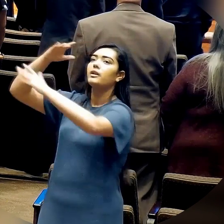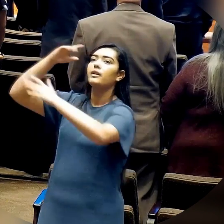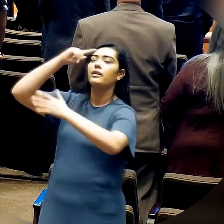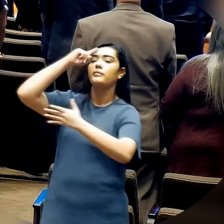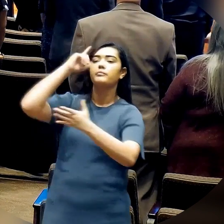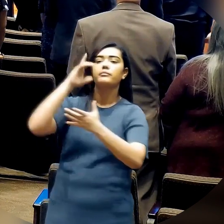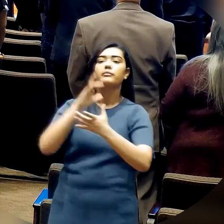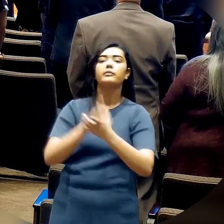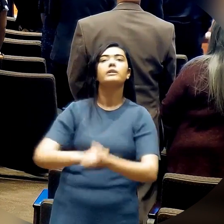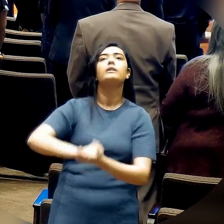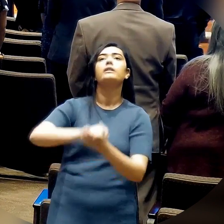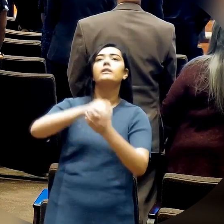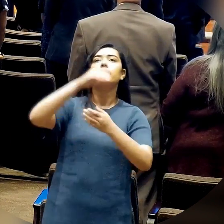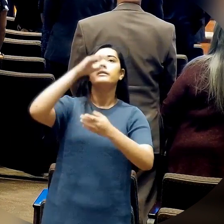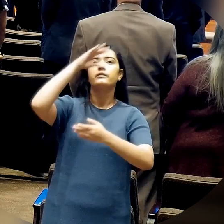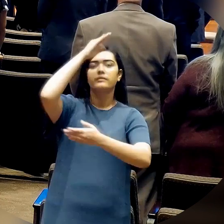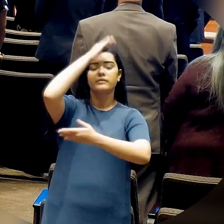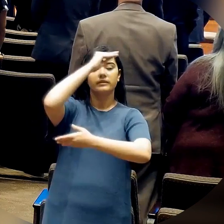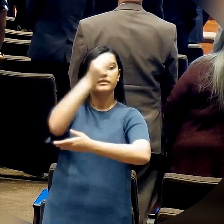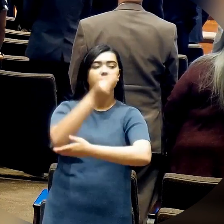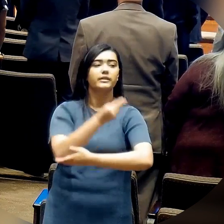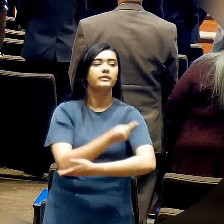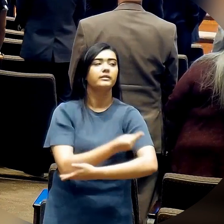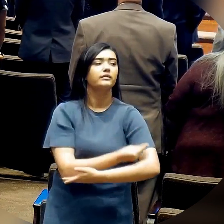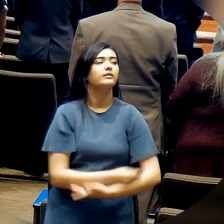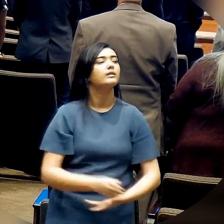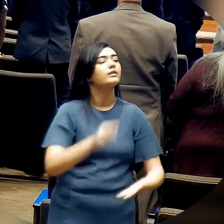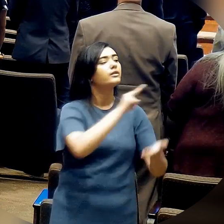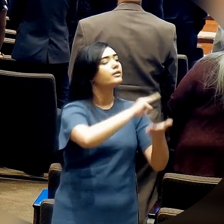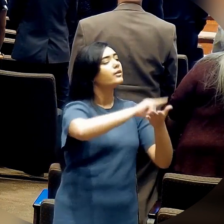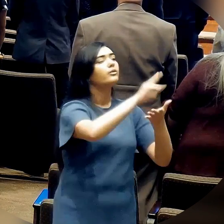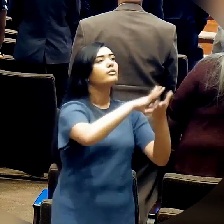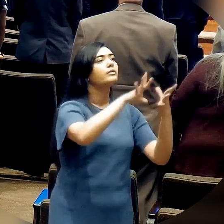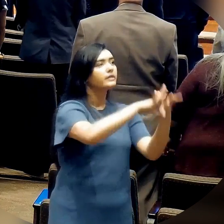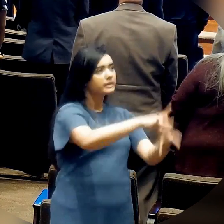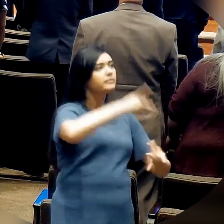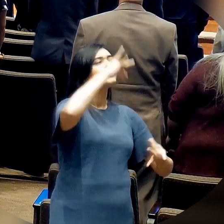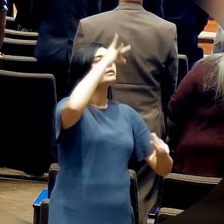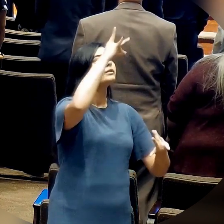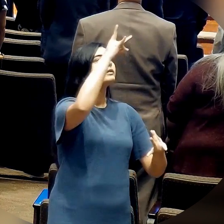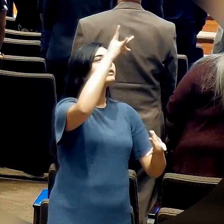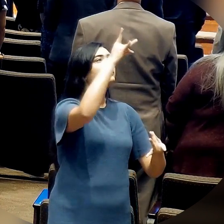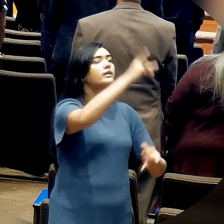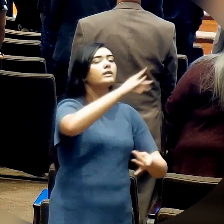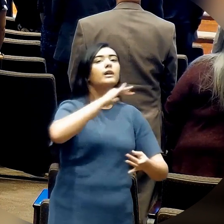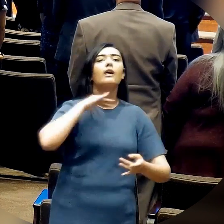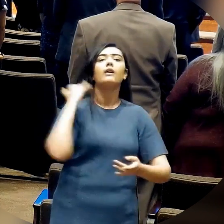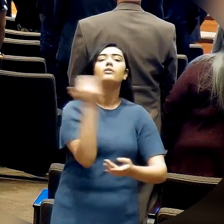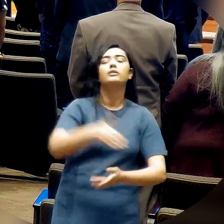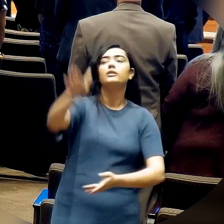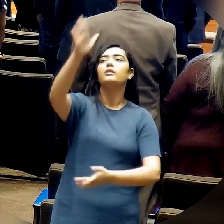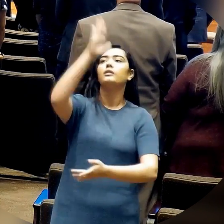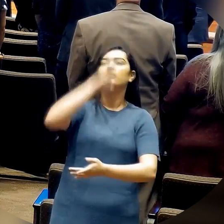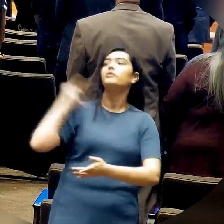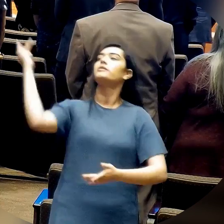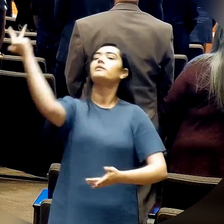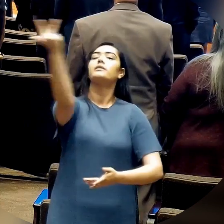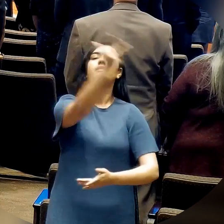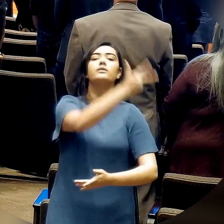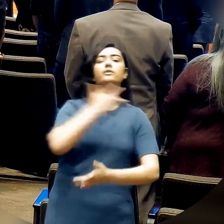in Christ, the Son. I believe in the Holy Spirit. Our God is free in